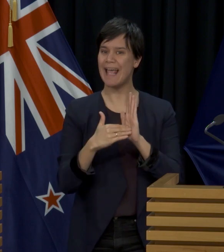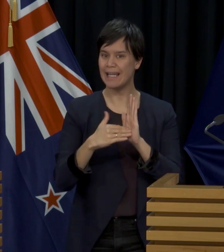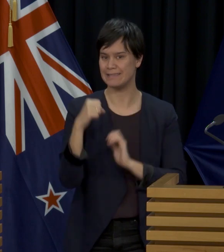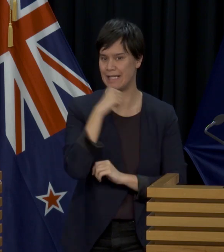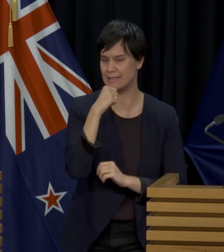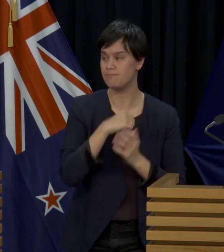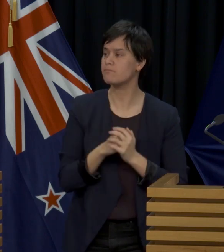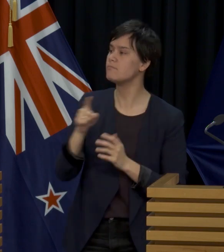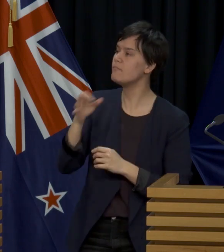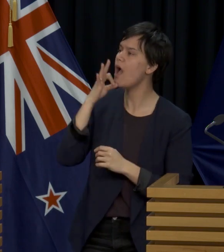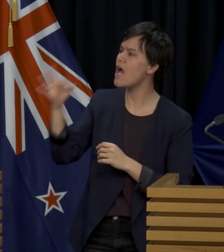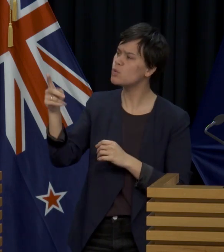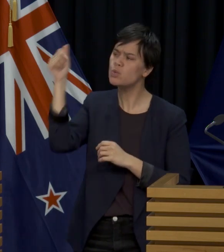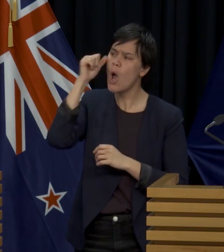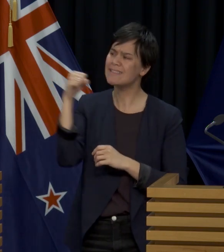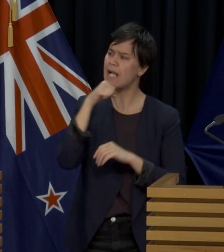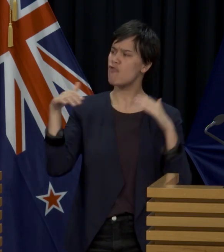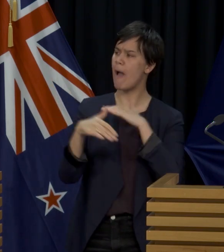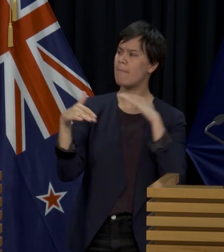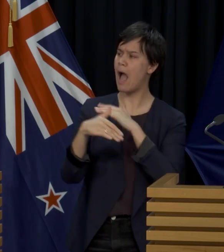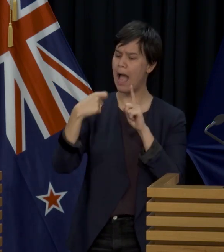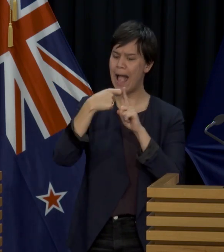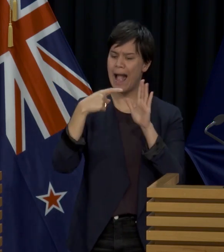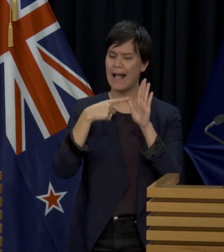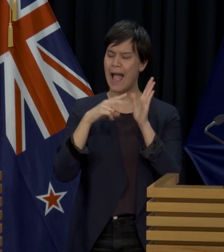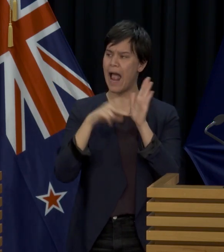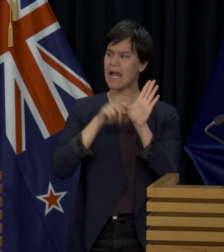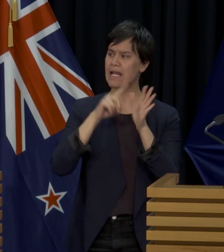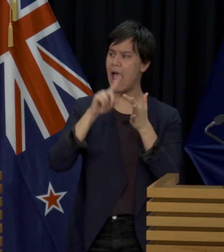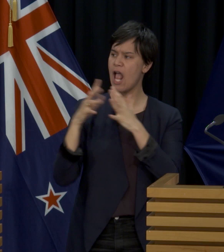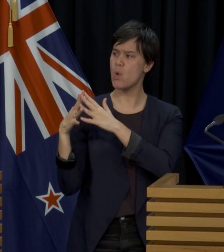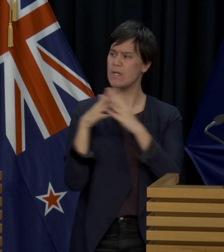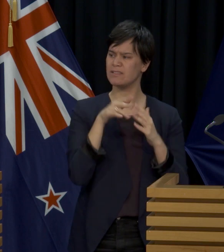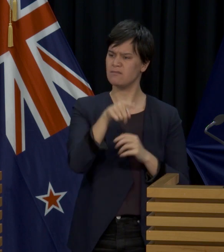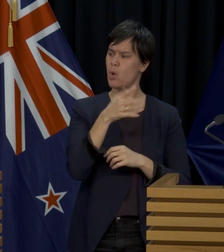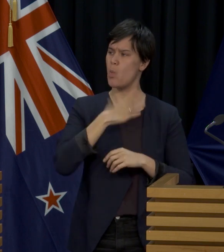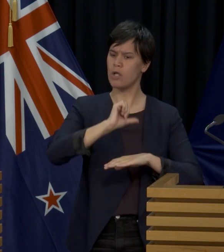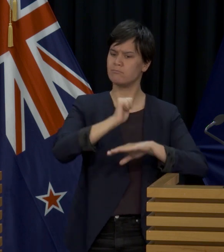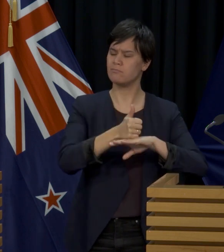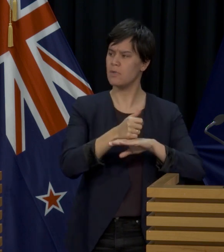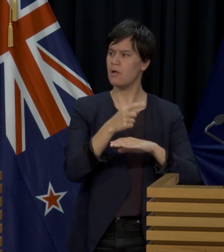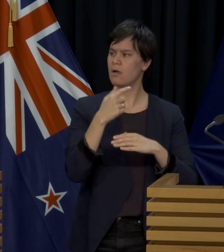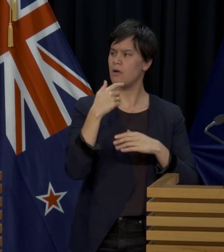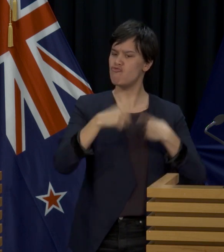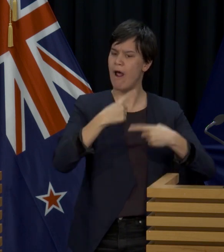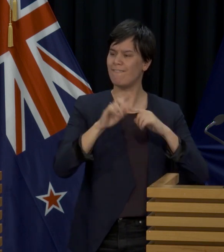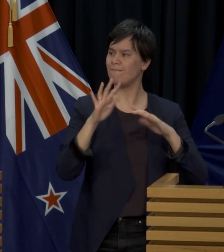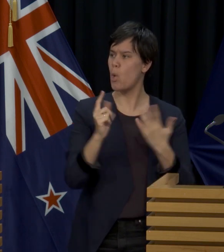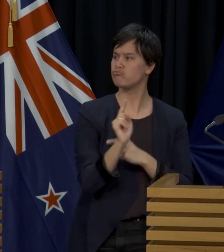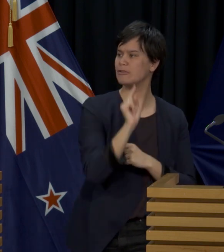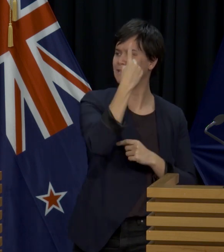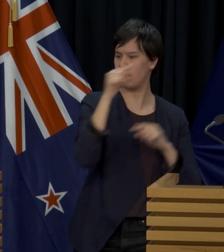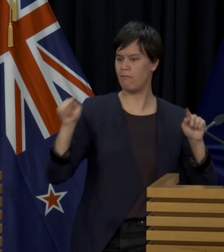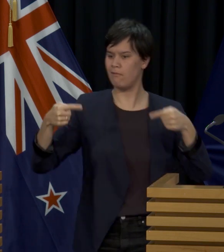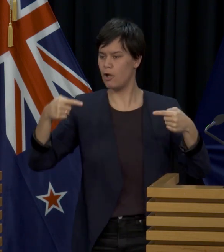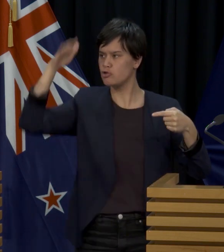Kanye West has thrown his hat in the ring to run up against Donald Trump or potentially Joe Biden in